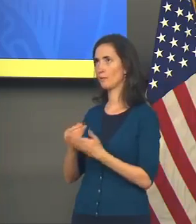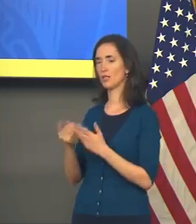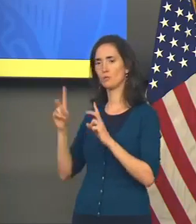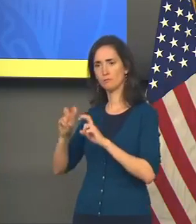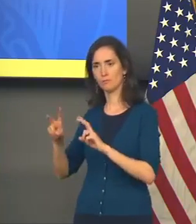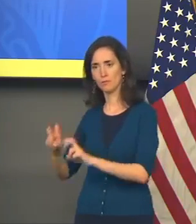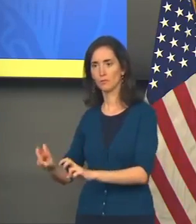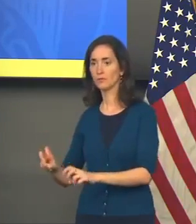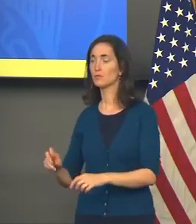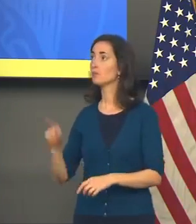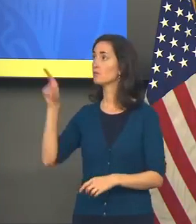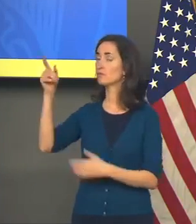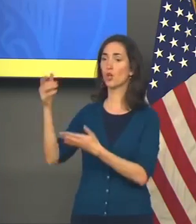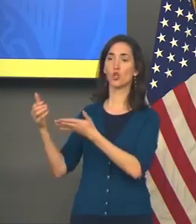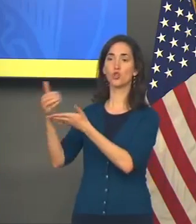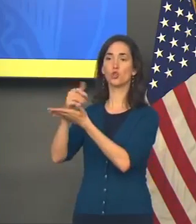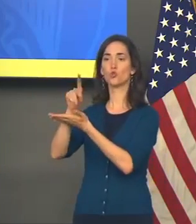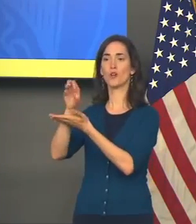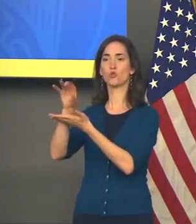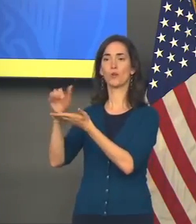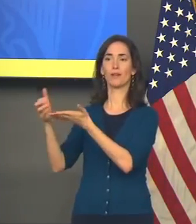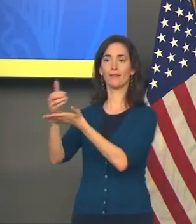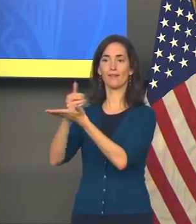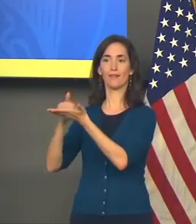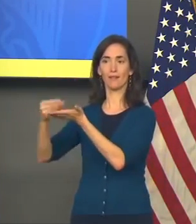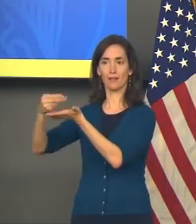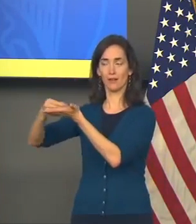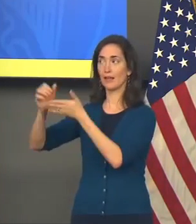don't have Treasury guidance because this money came from Treasury.